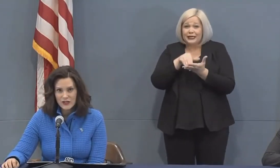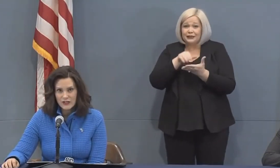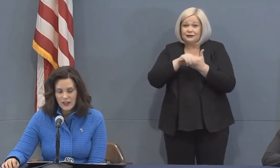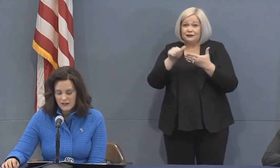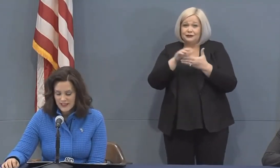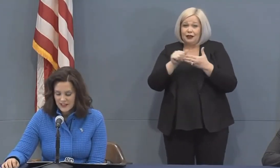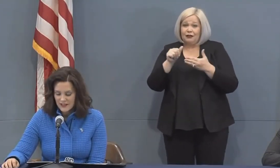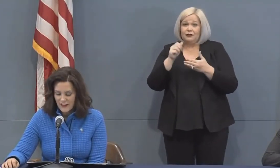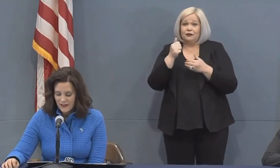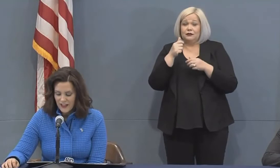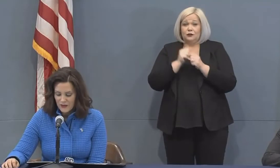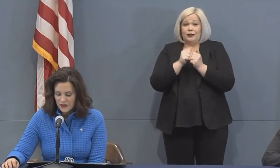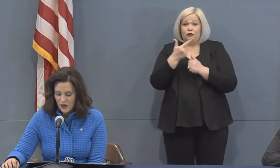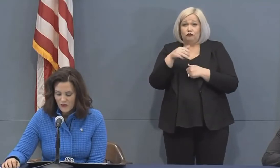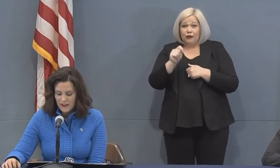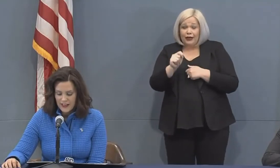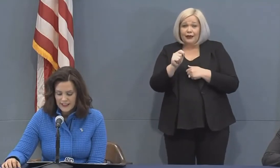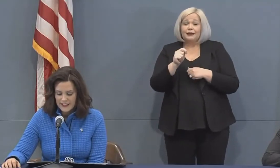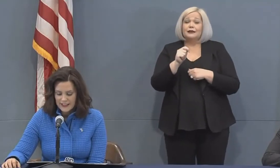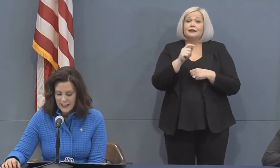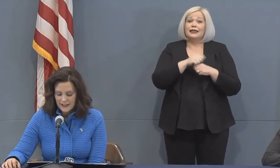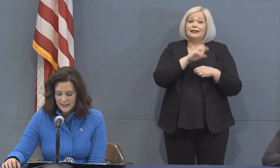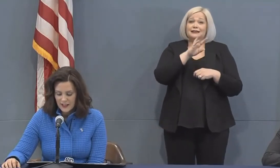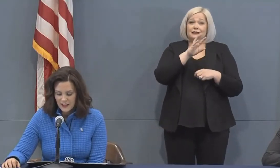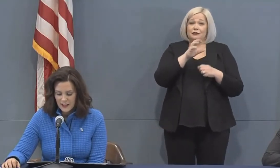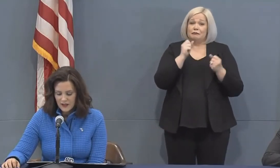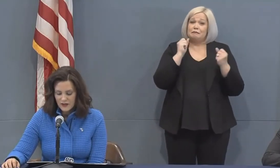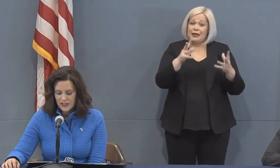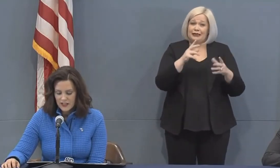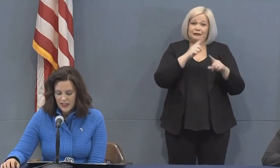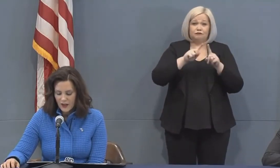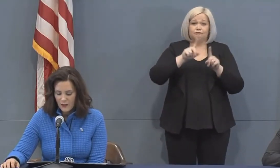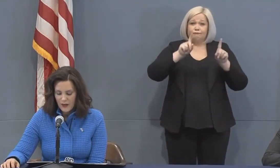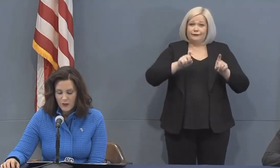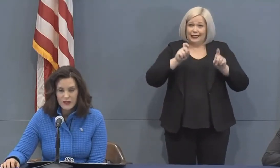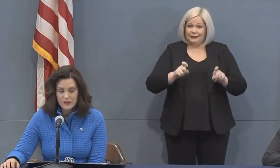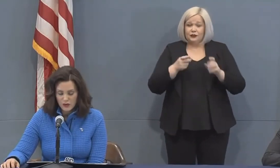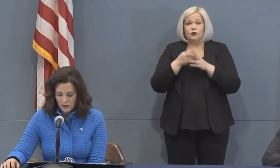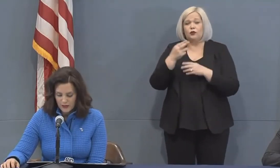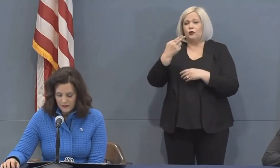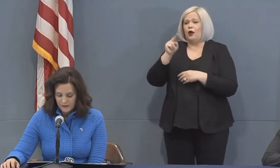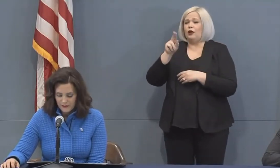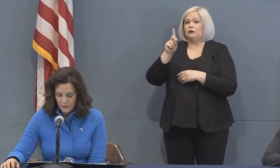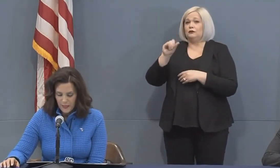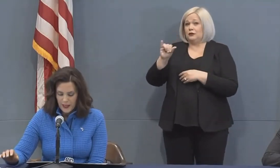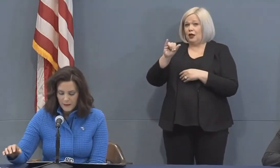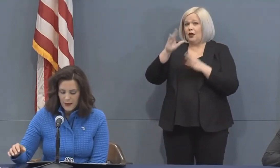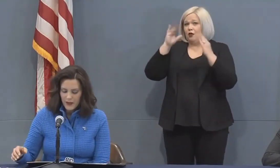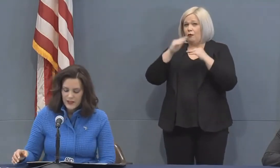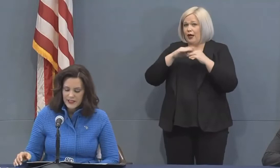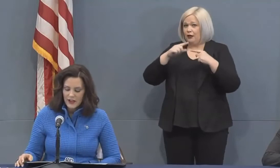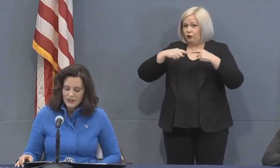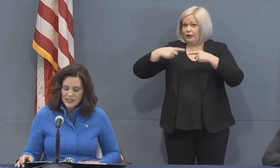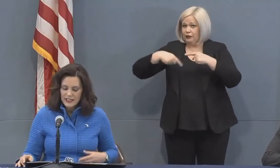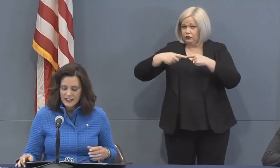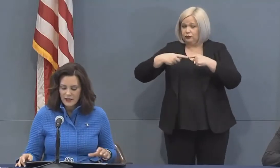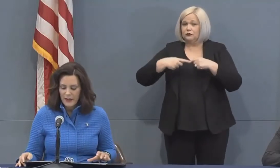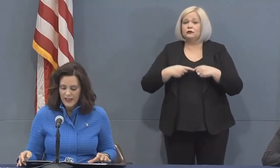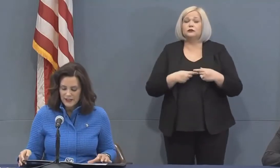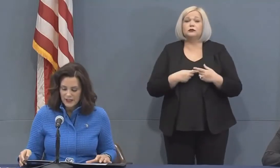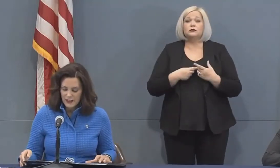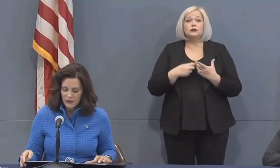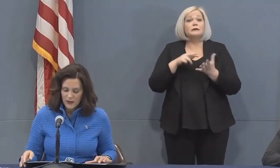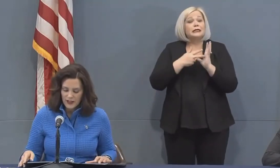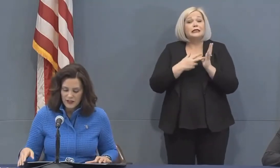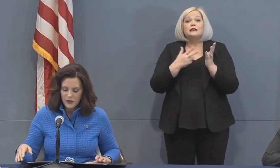donation of 65,000 COVID-19 tests through its Hyundai Hope on Wheels program. By increasing our testing